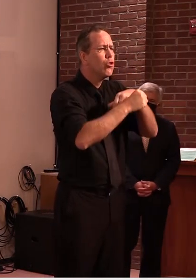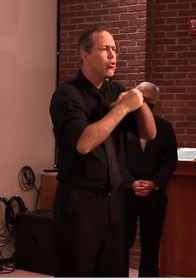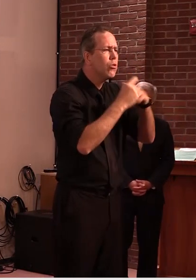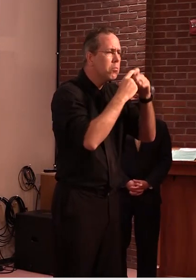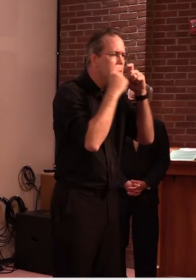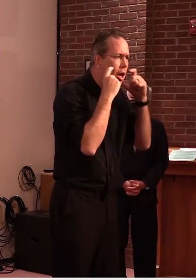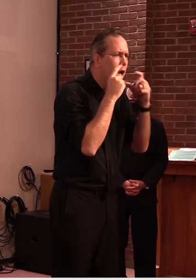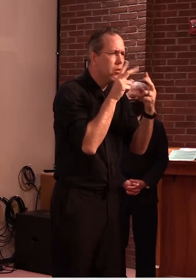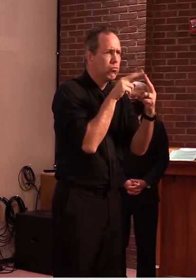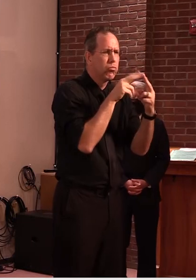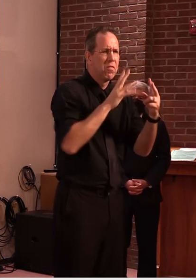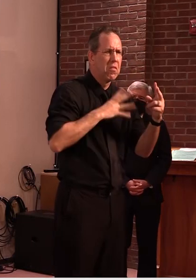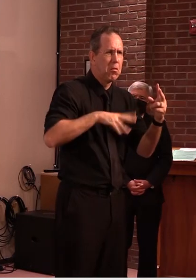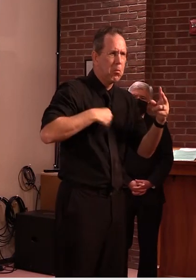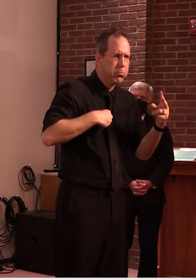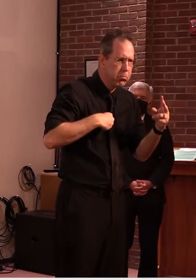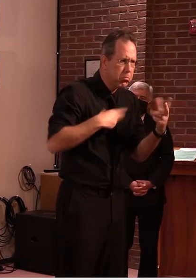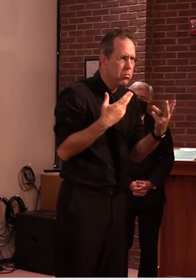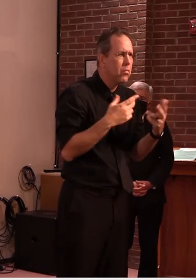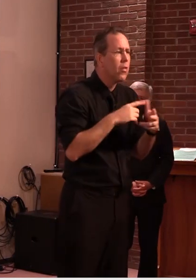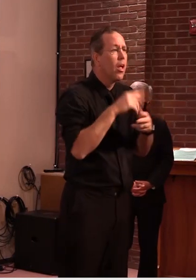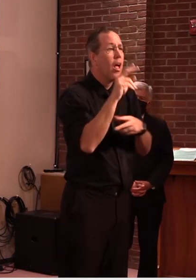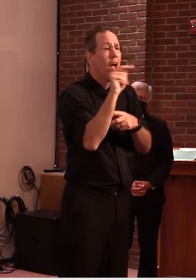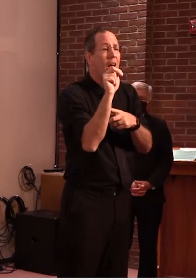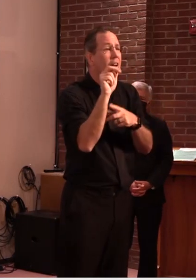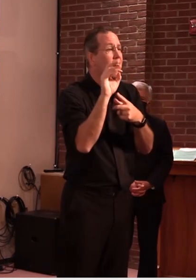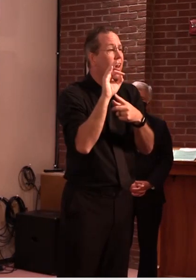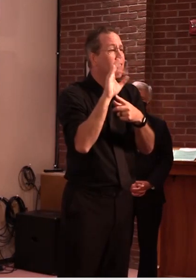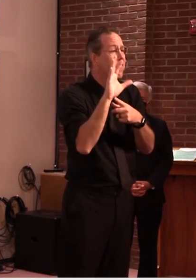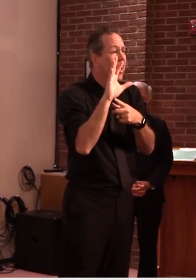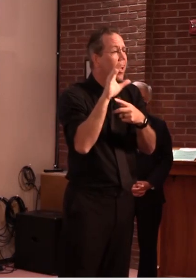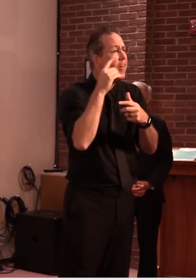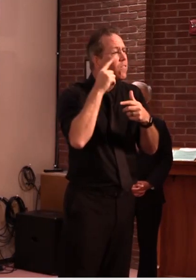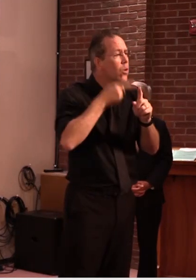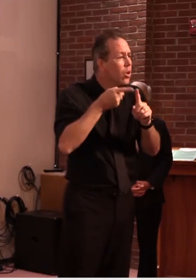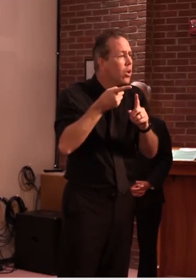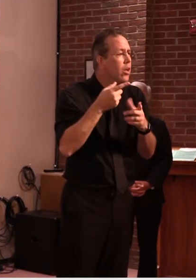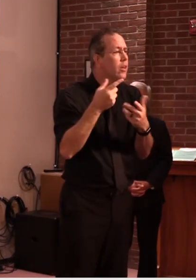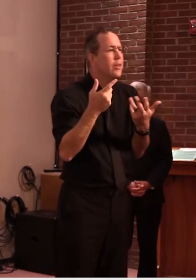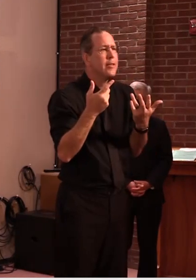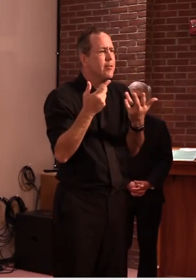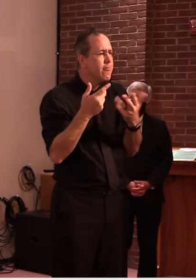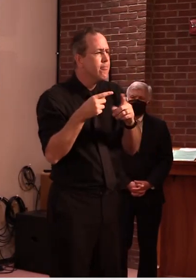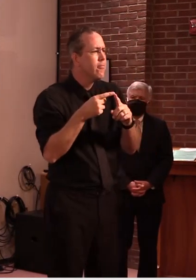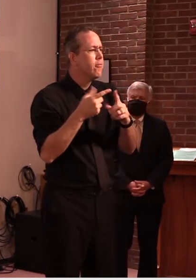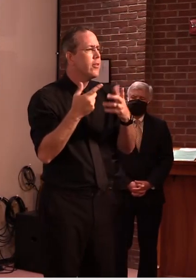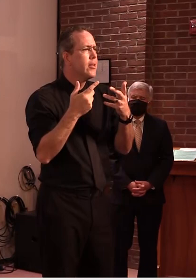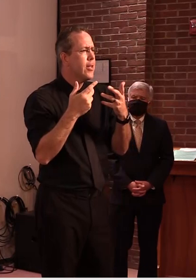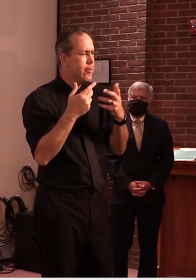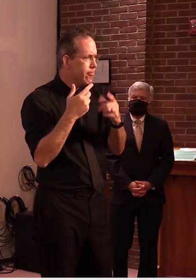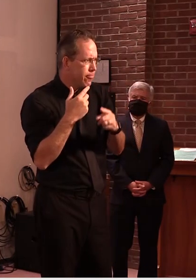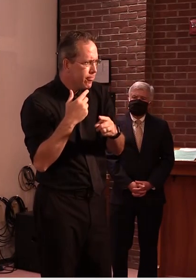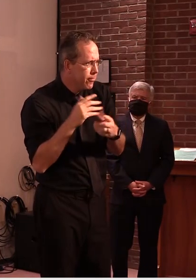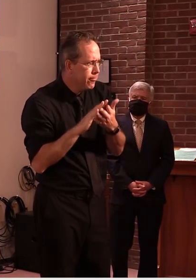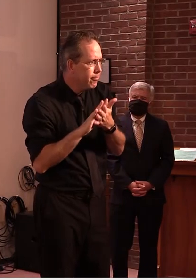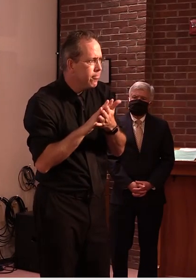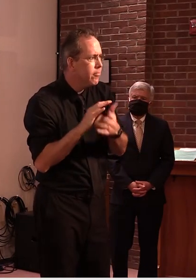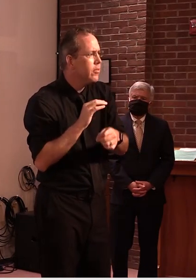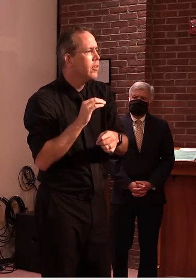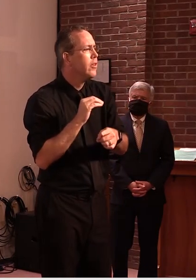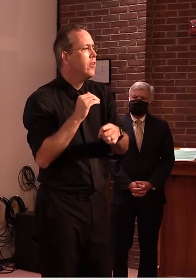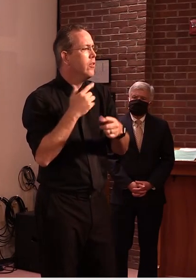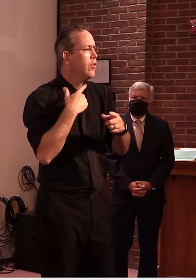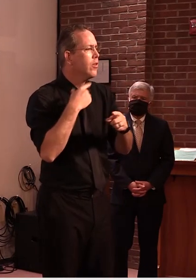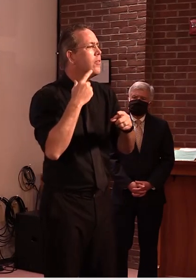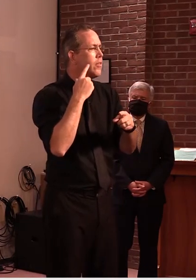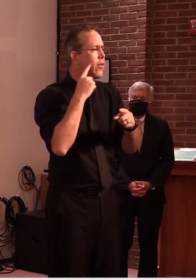fit tested uh as a a worthy substitute for 95s we're testing those prior to them going